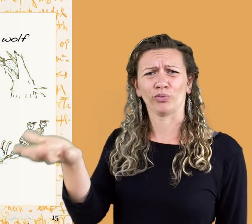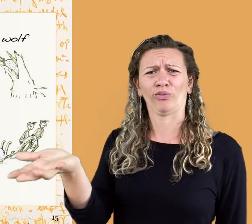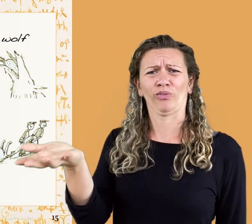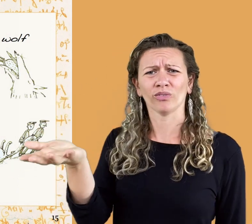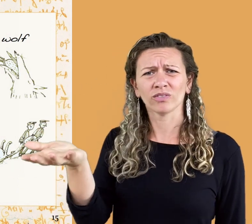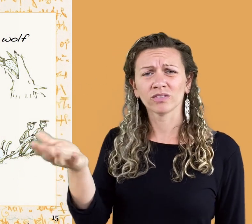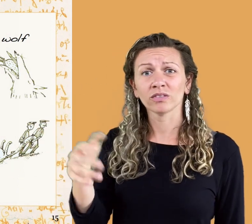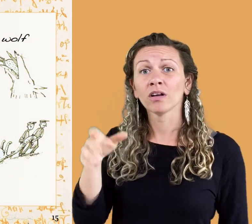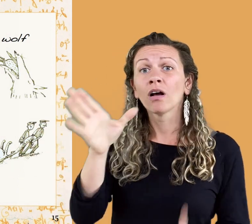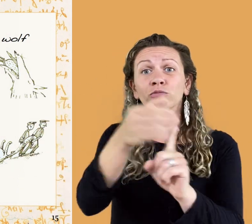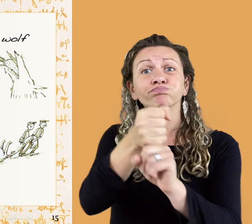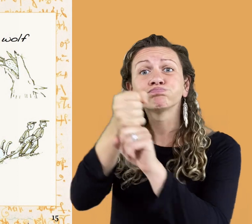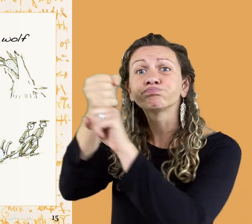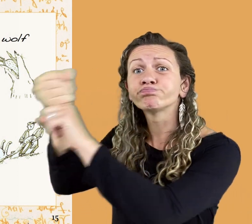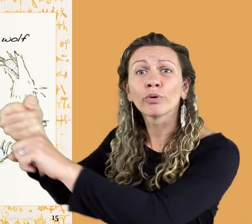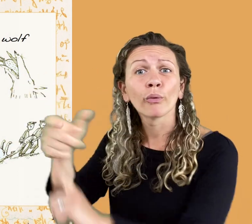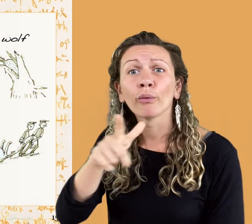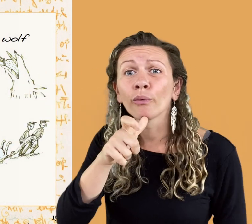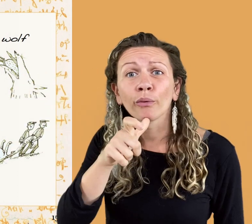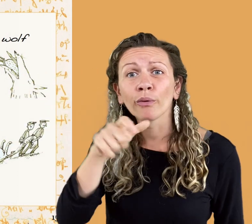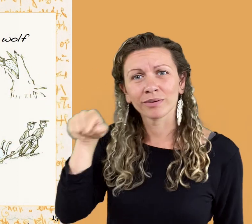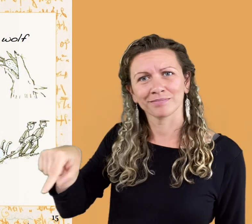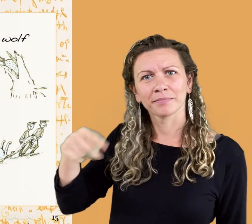Peter, and was dragged off to a zoo.